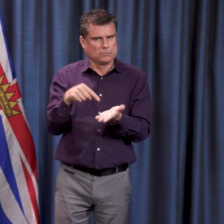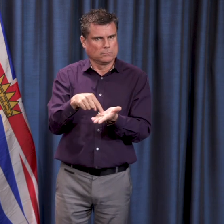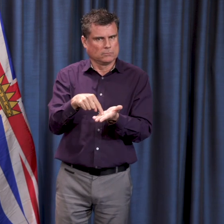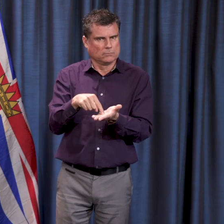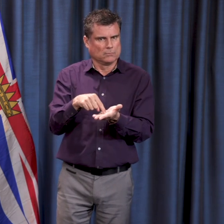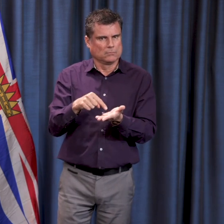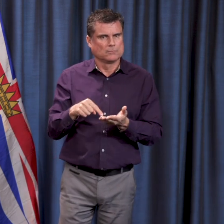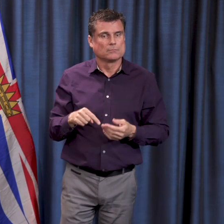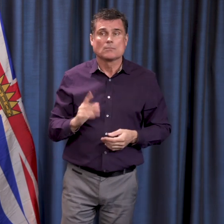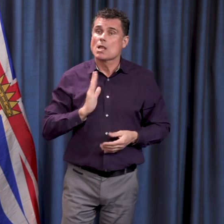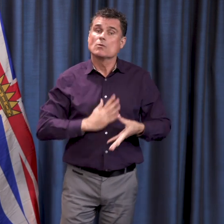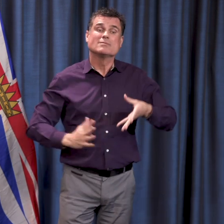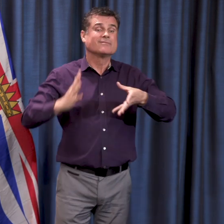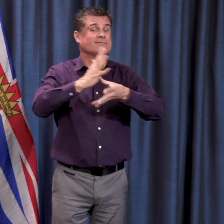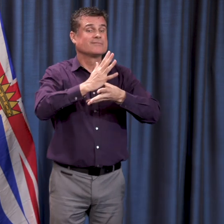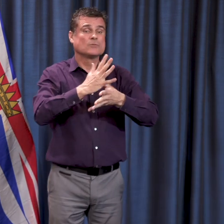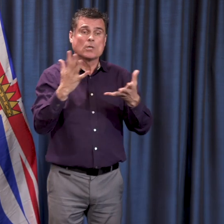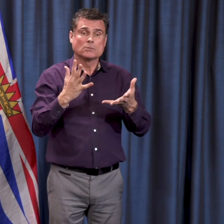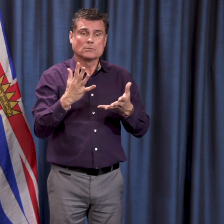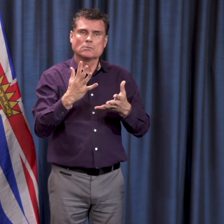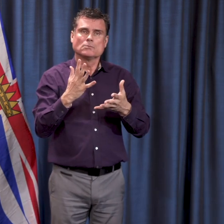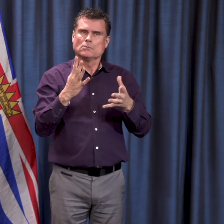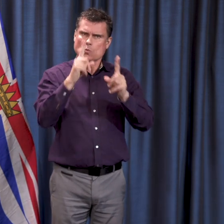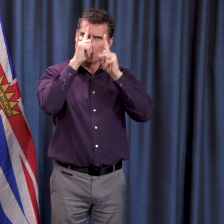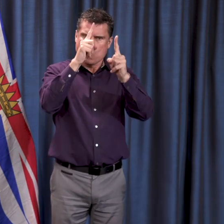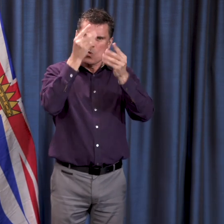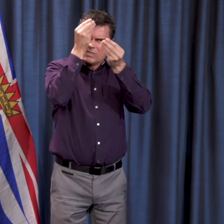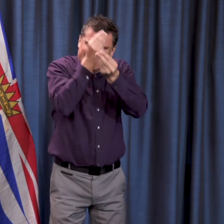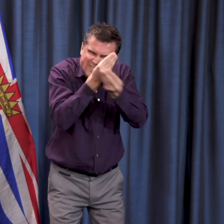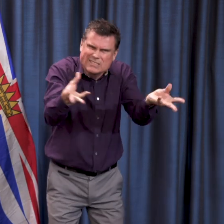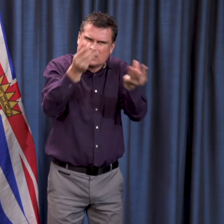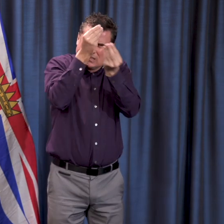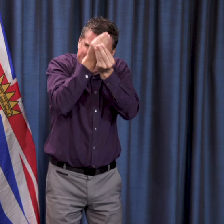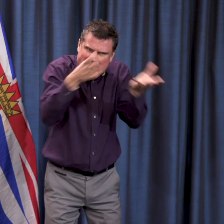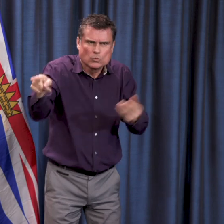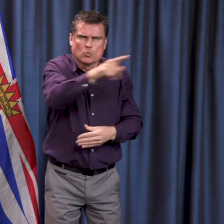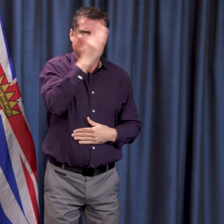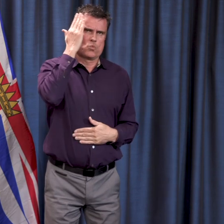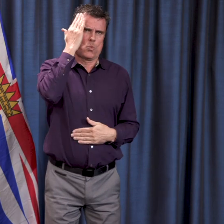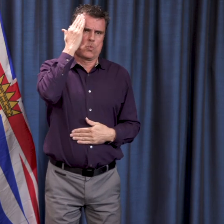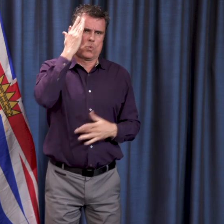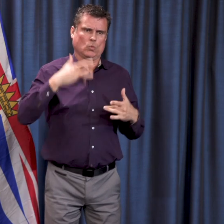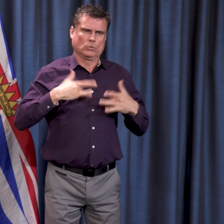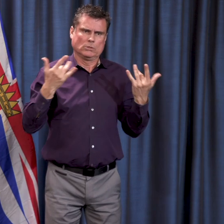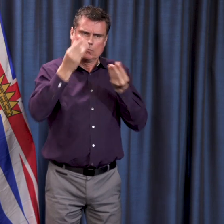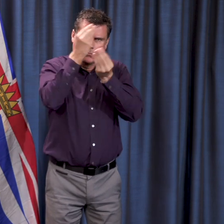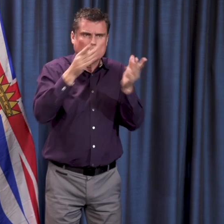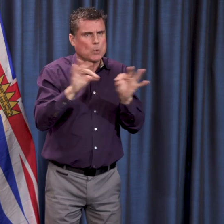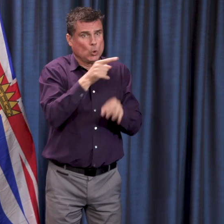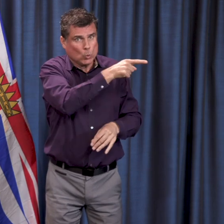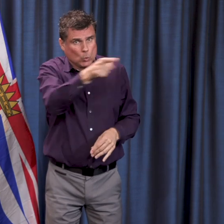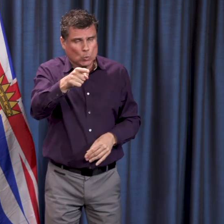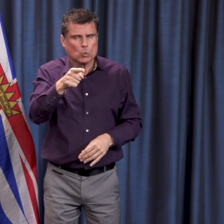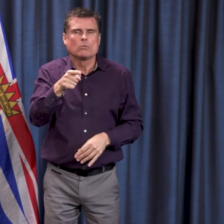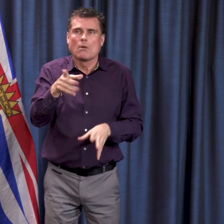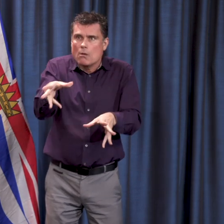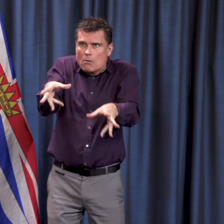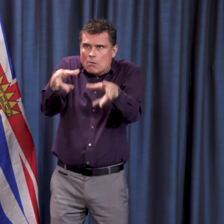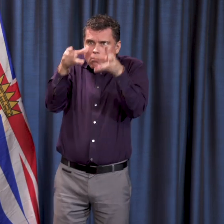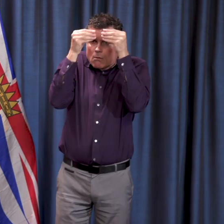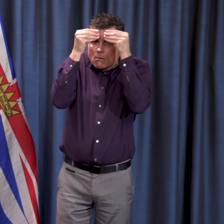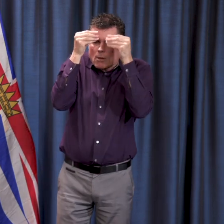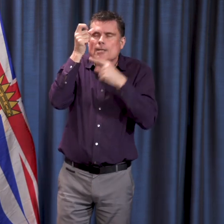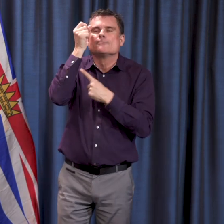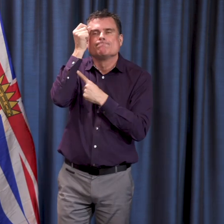ensure that people have information they need during the COVID-19 pandemic. It's why we do daily briefings and many